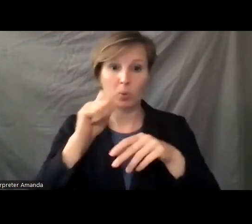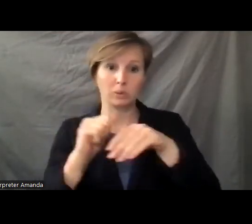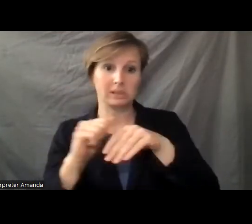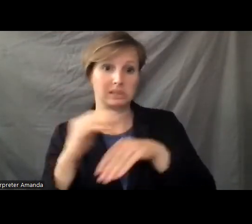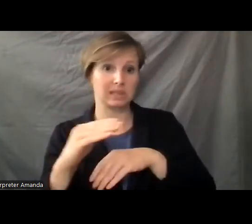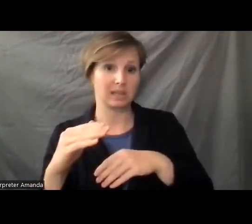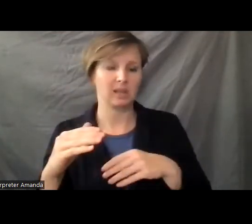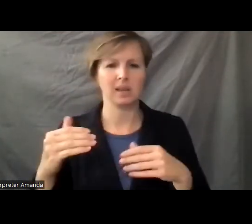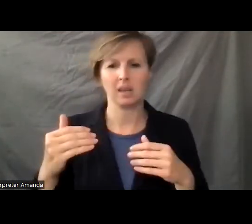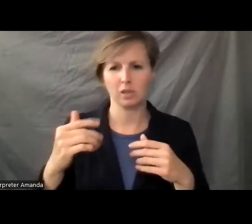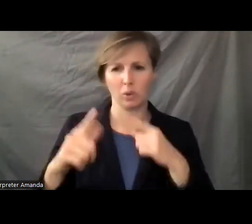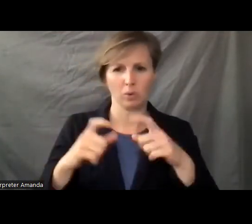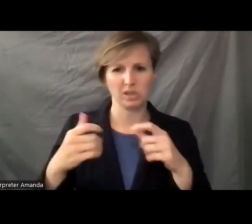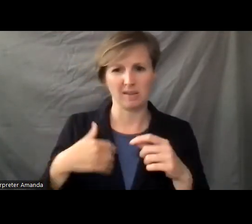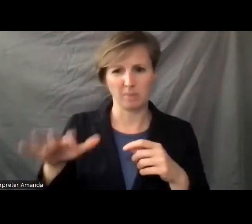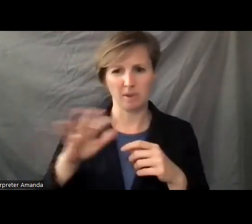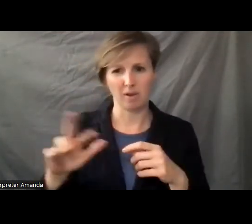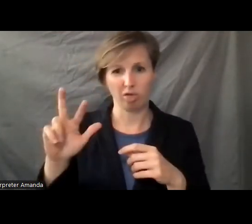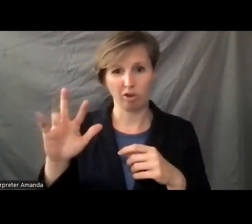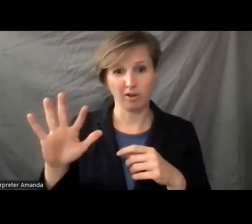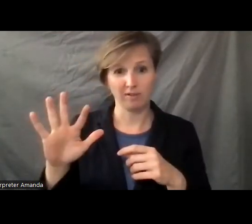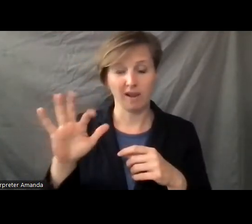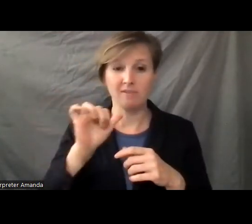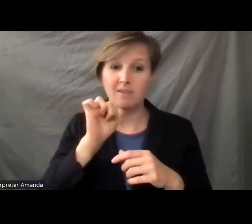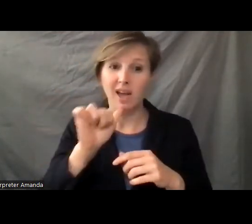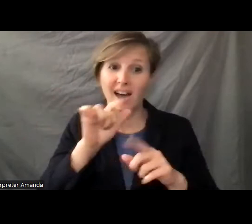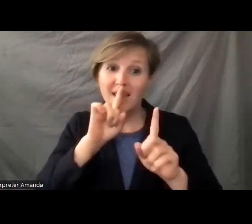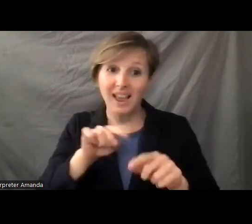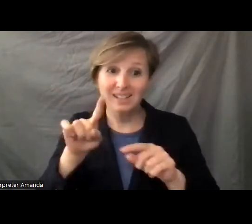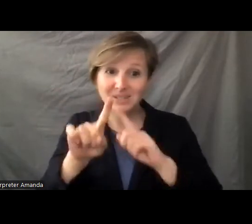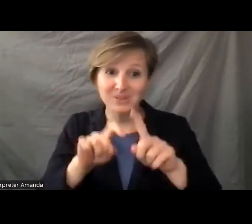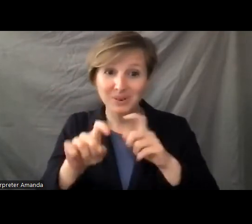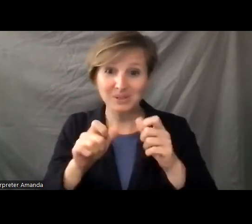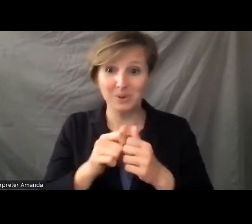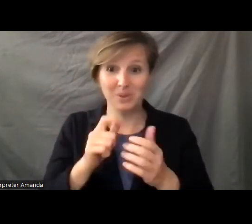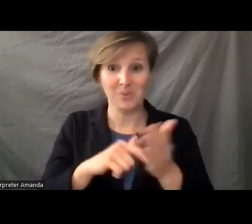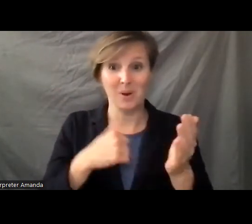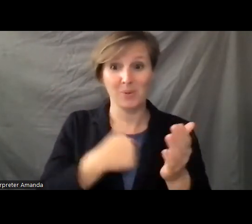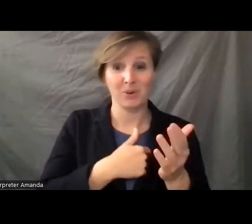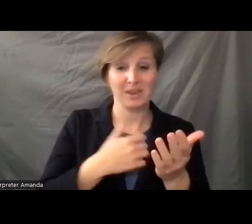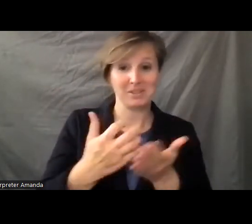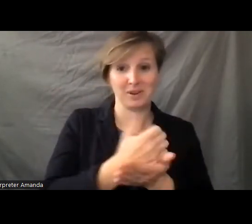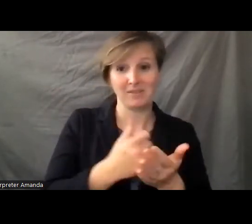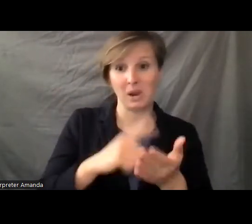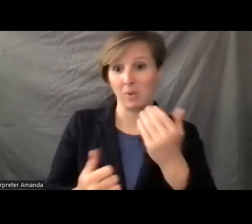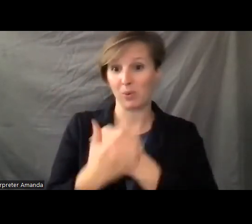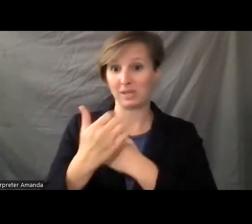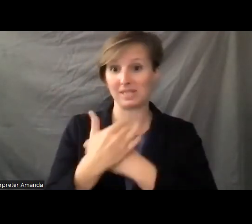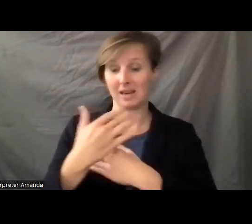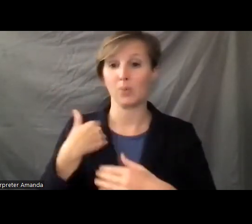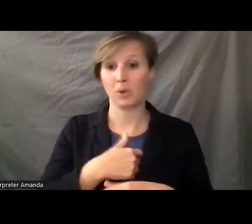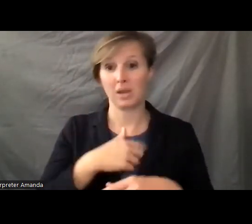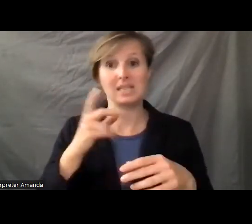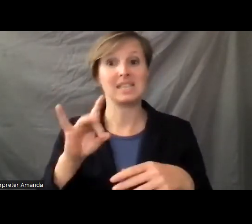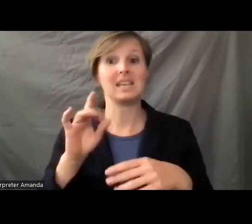reminder, I have about 35 unanswered questions between those we drafted and those you all have sent, and we've been able